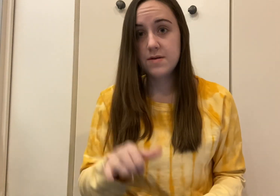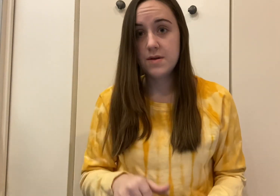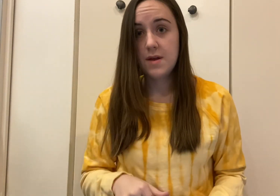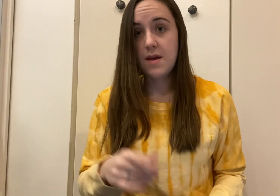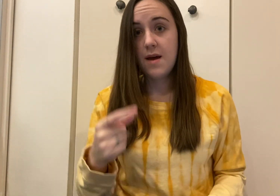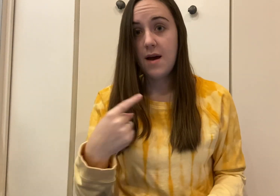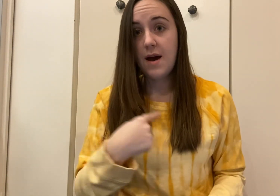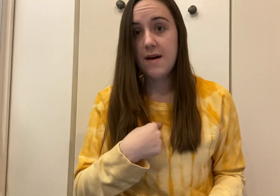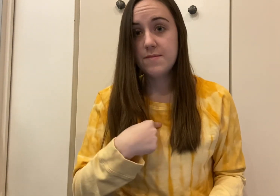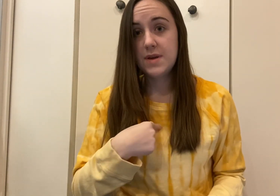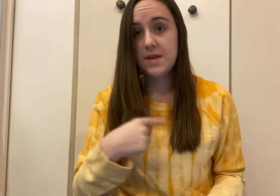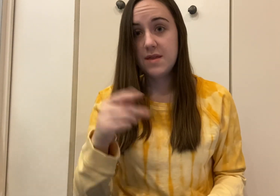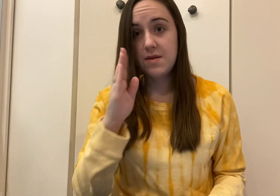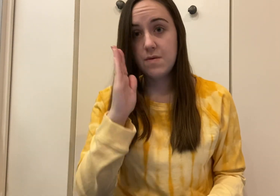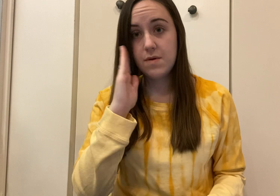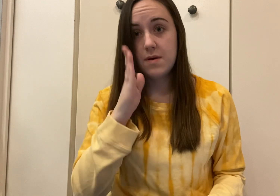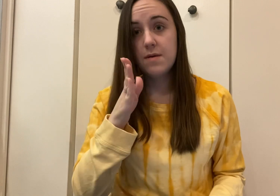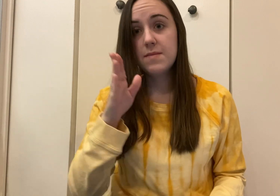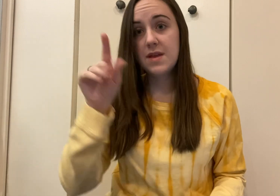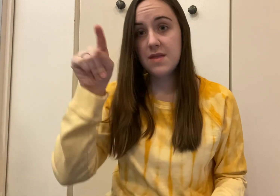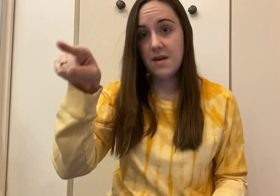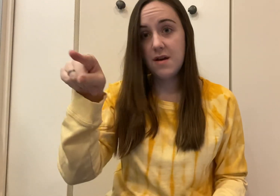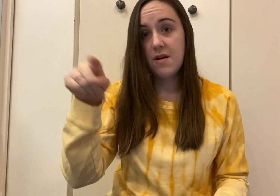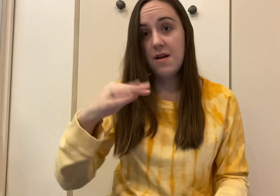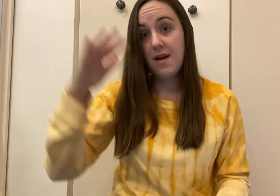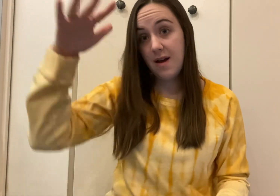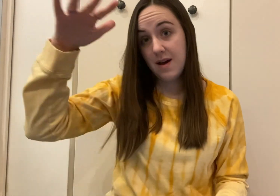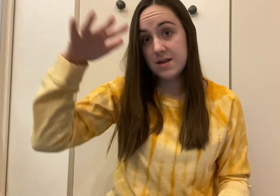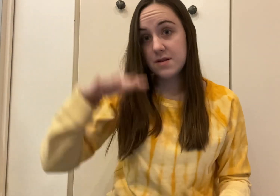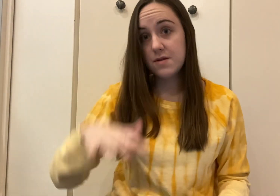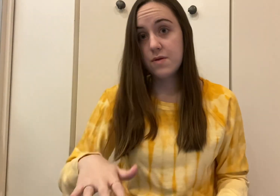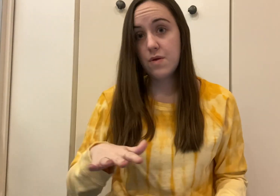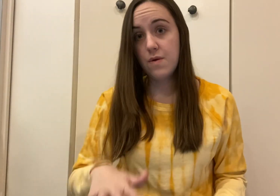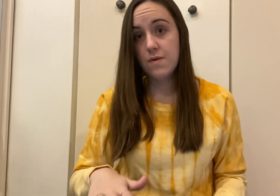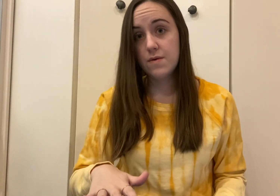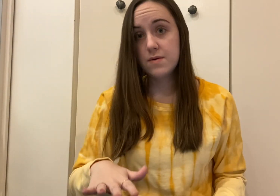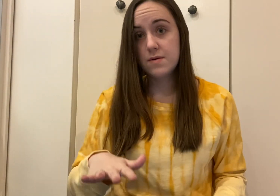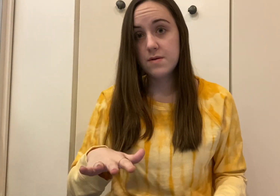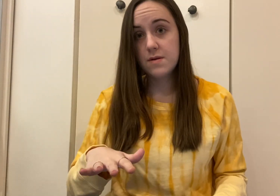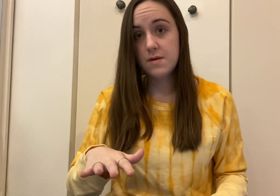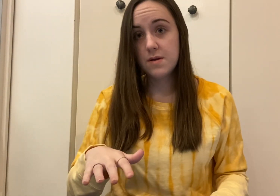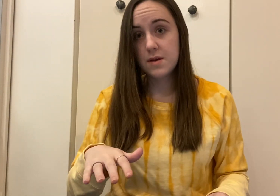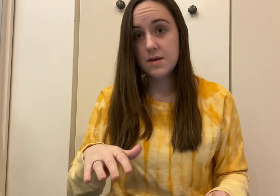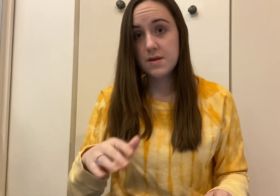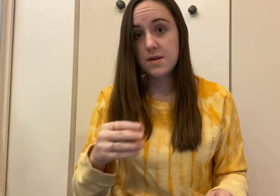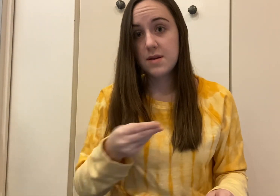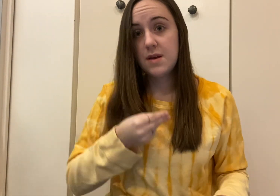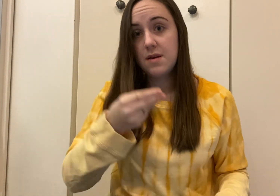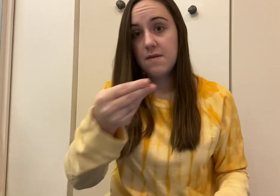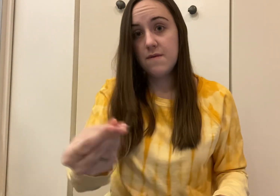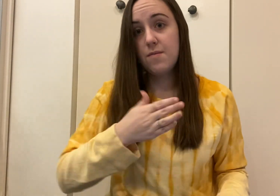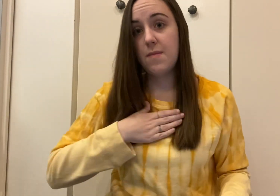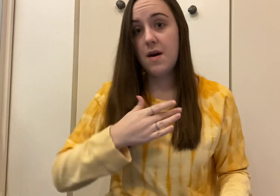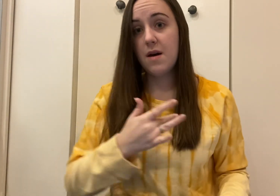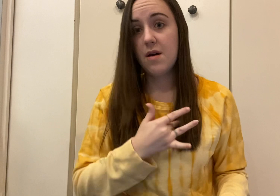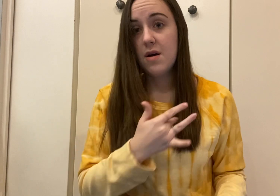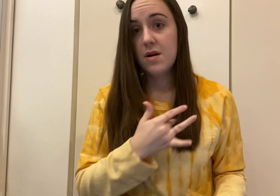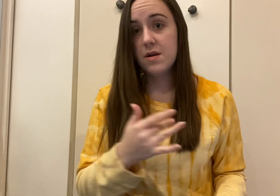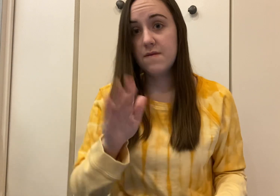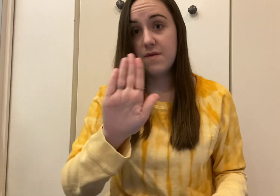know that I'll be there for the highs and lows Give you mine if your heart gets broke by your side When you're